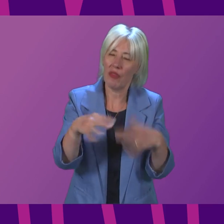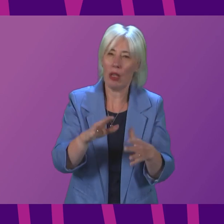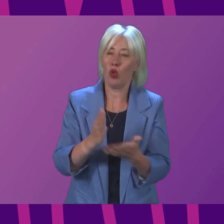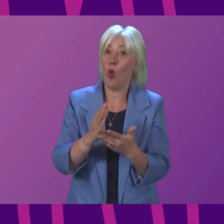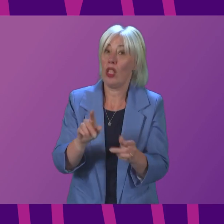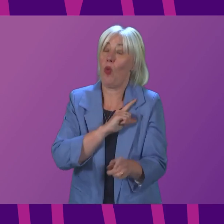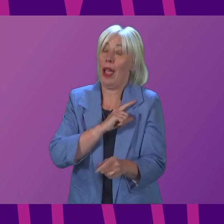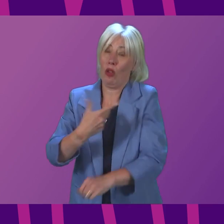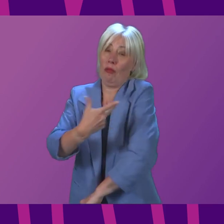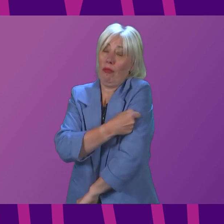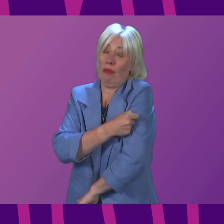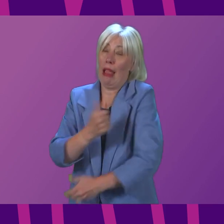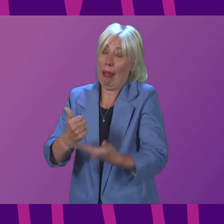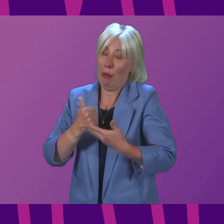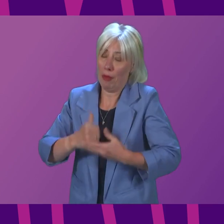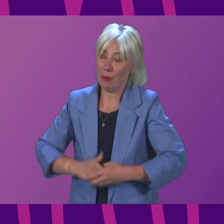by John Mason.